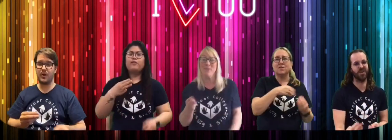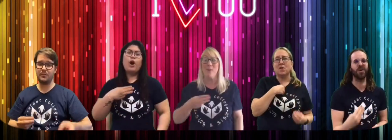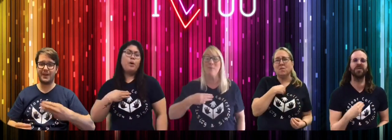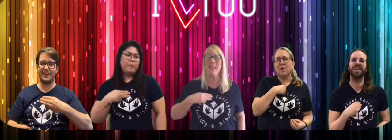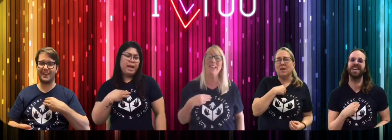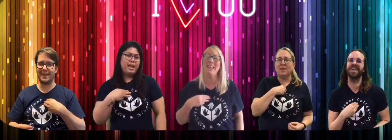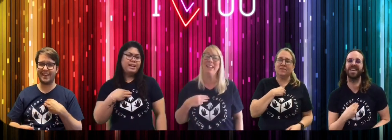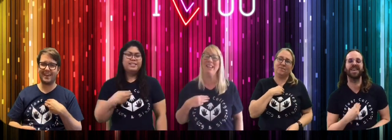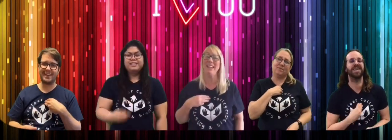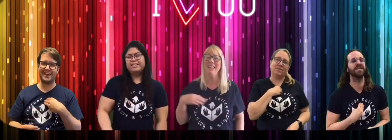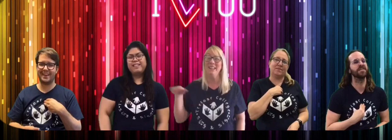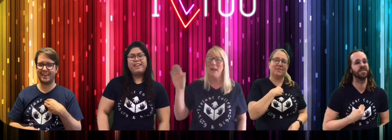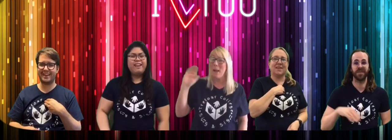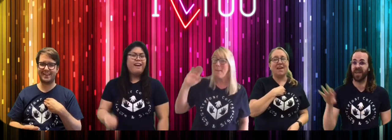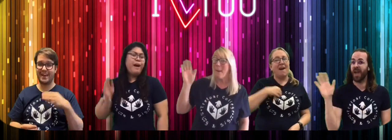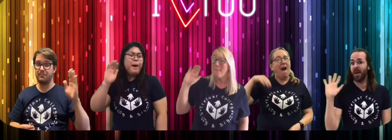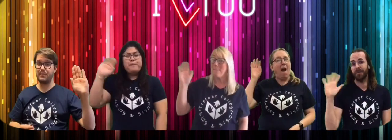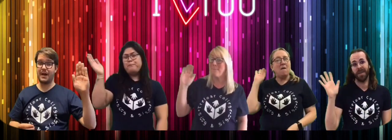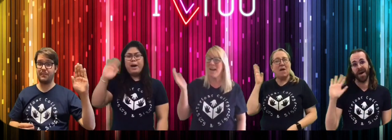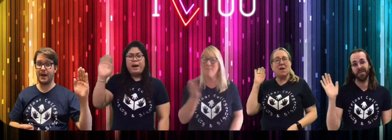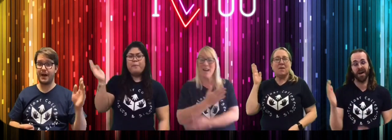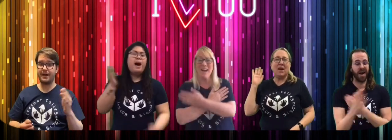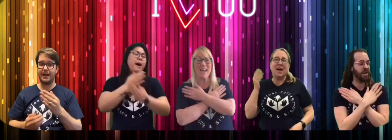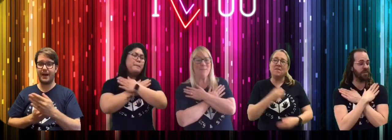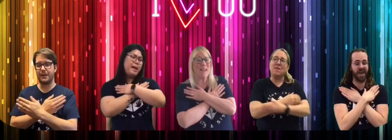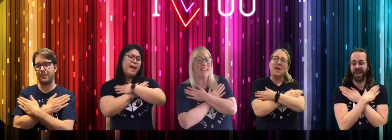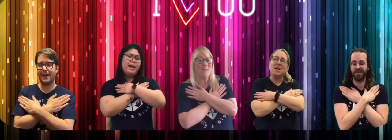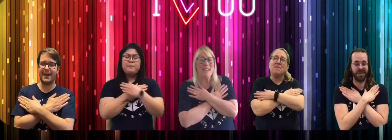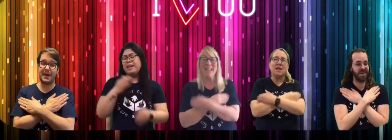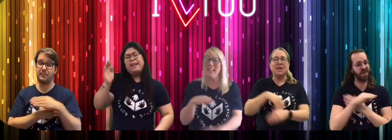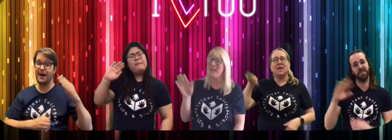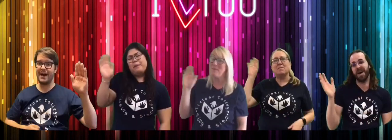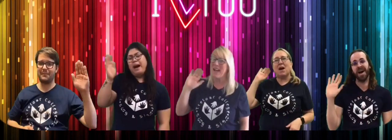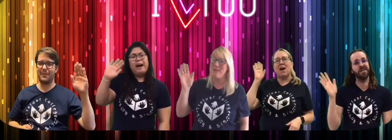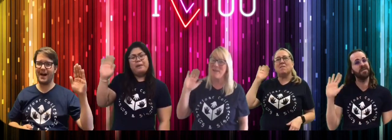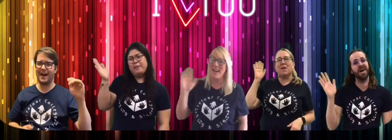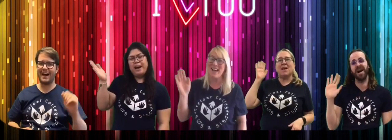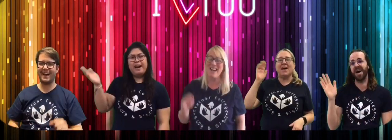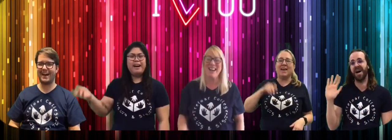for me? Bye-bye, baby, bye-bye.